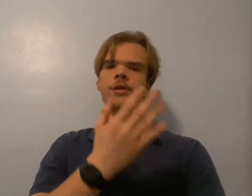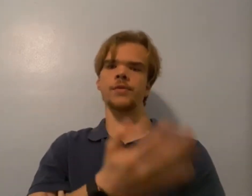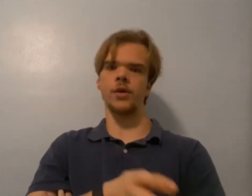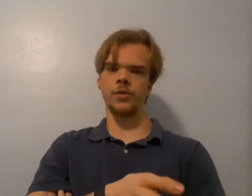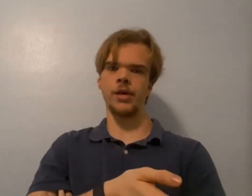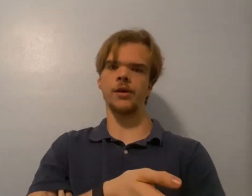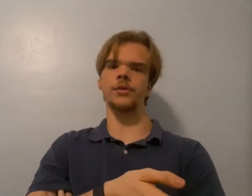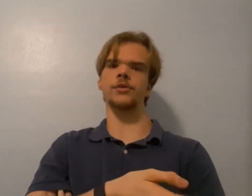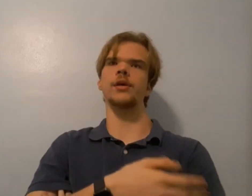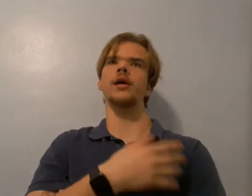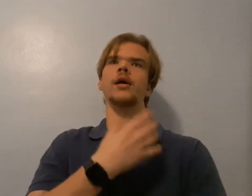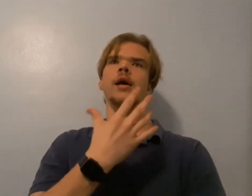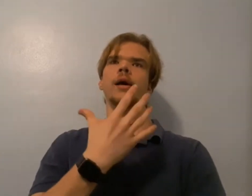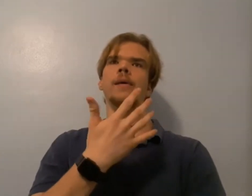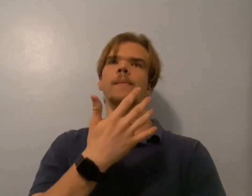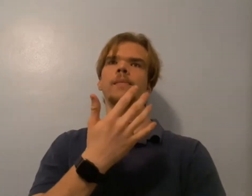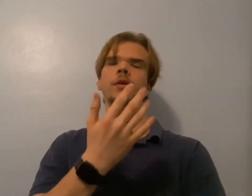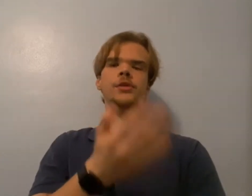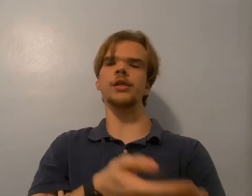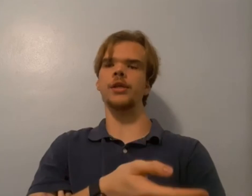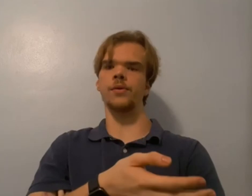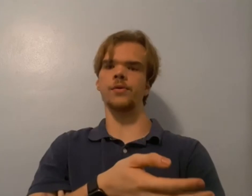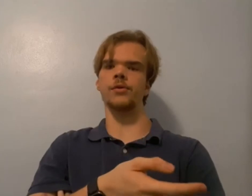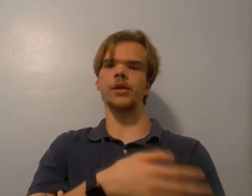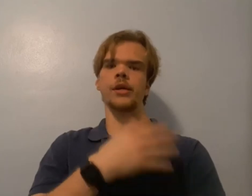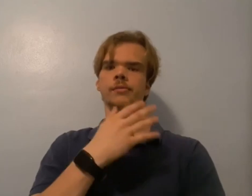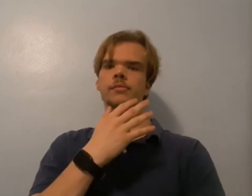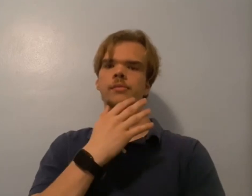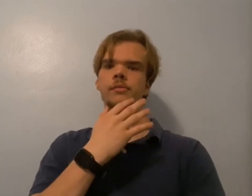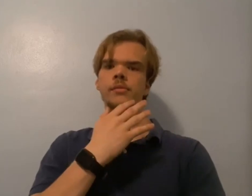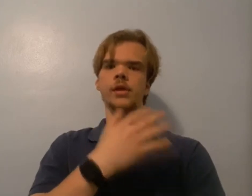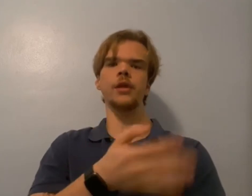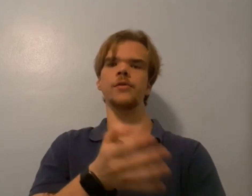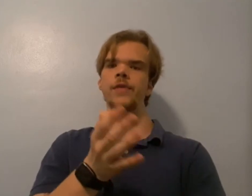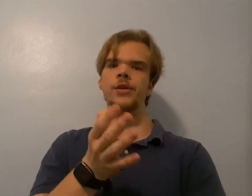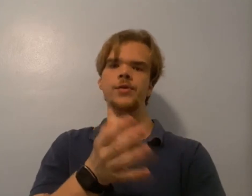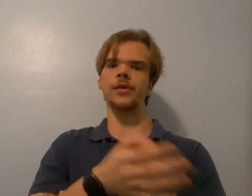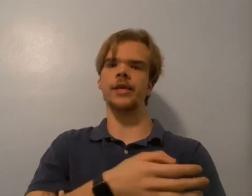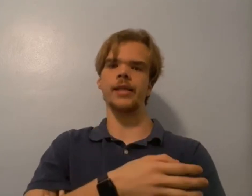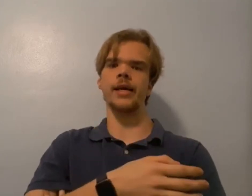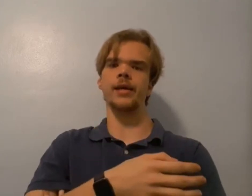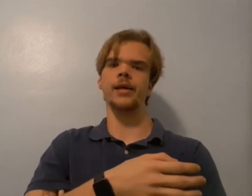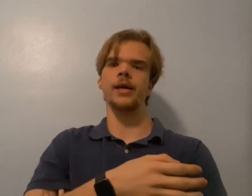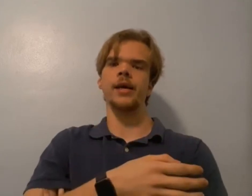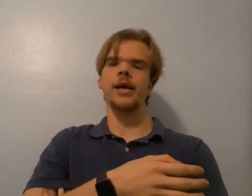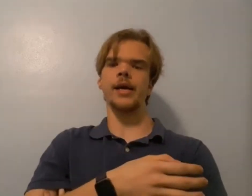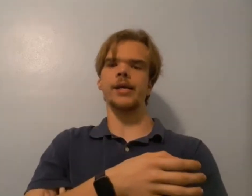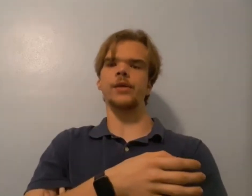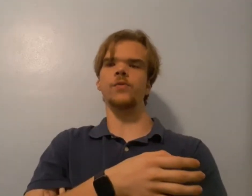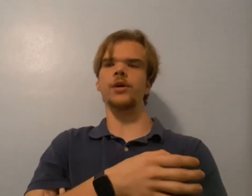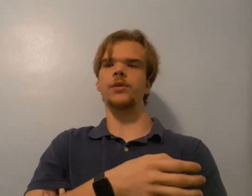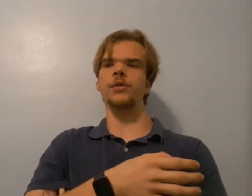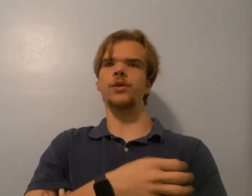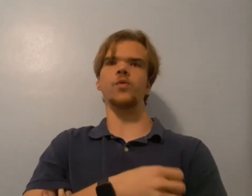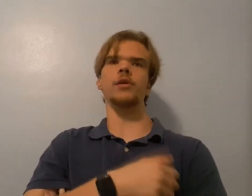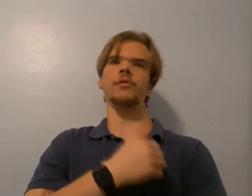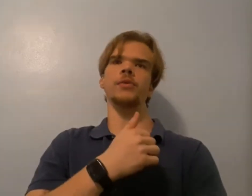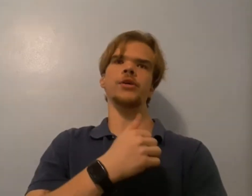a couple different hotels, um, casinos, and other venues like that. And while you were there, one of the